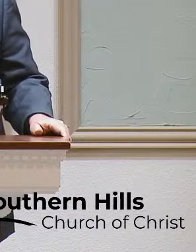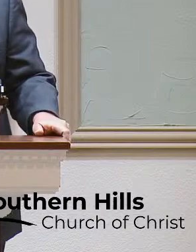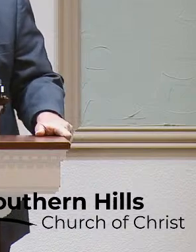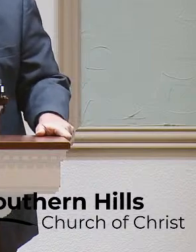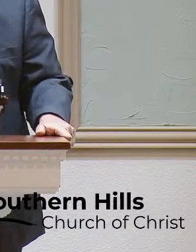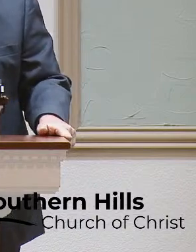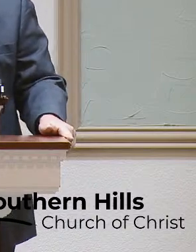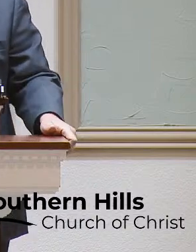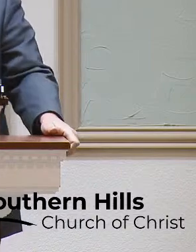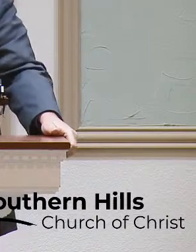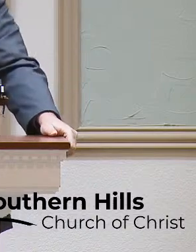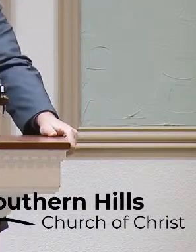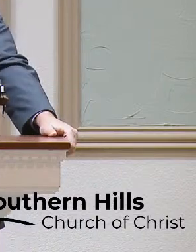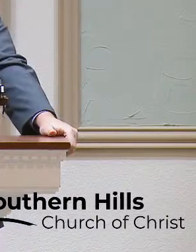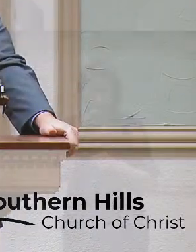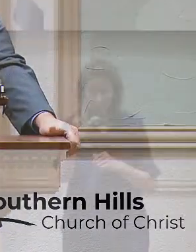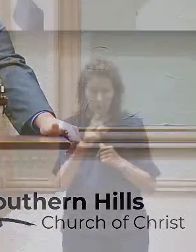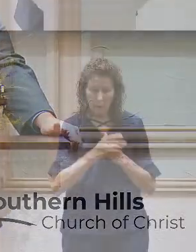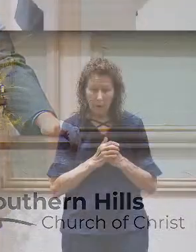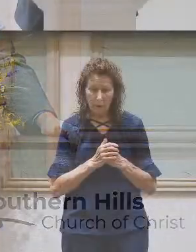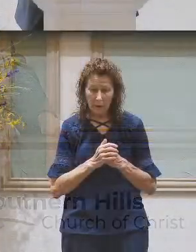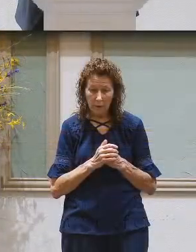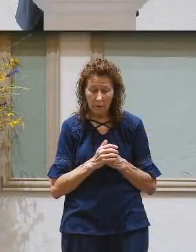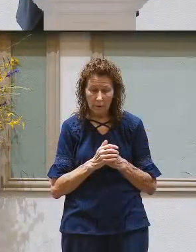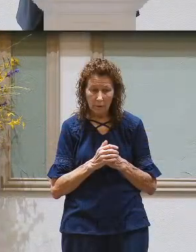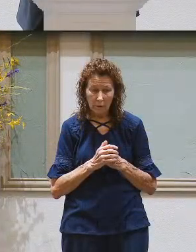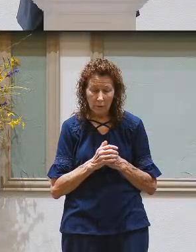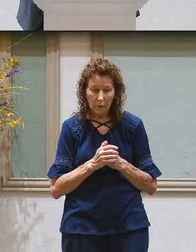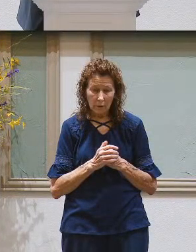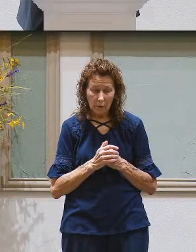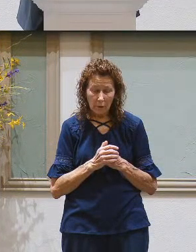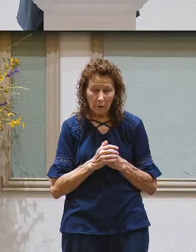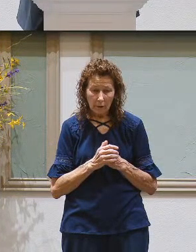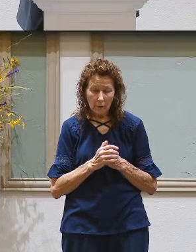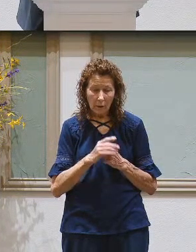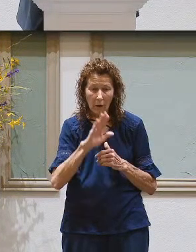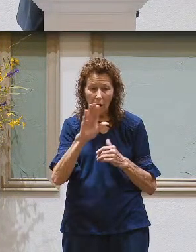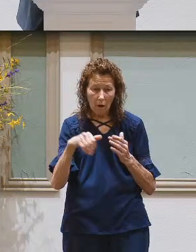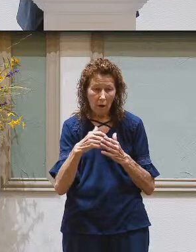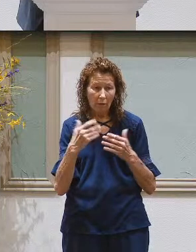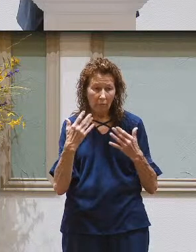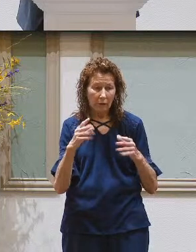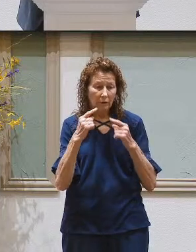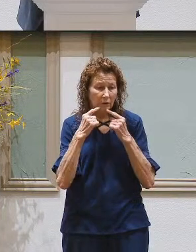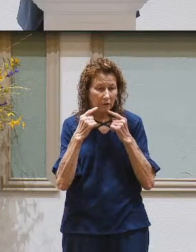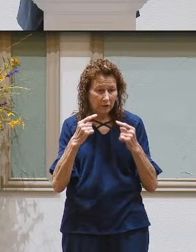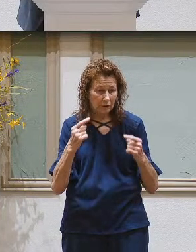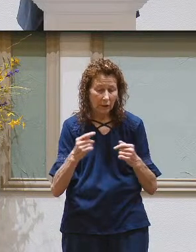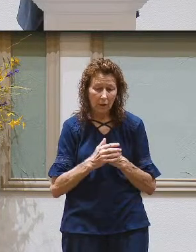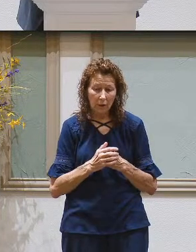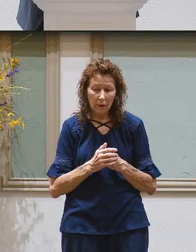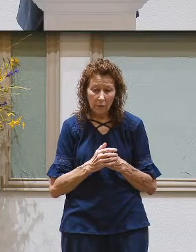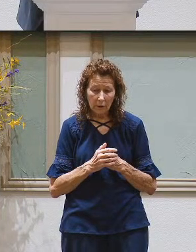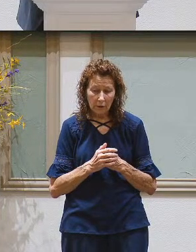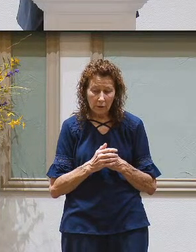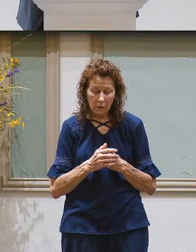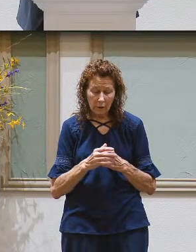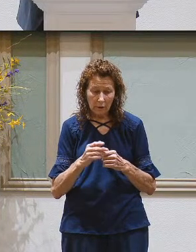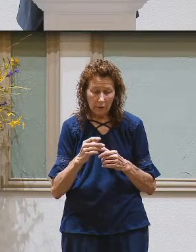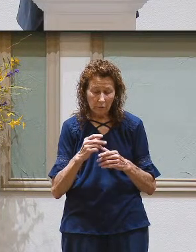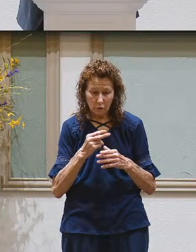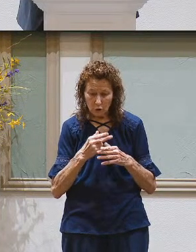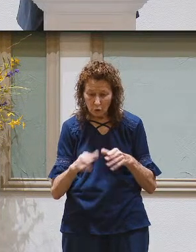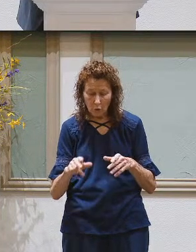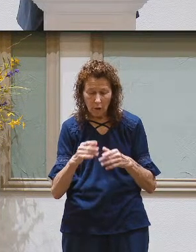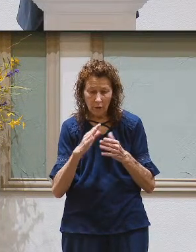Look at Romans chapter 3 with me. Verse 23 says for all have sinned and fall short of the glory